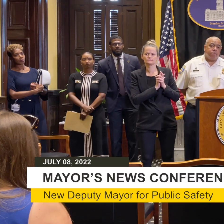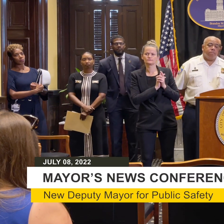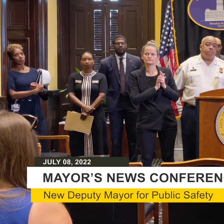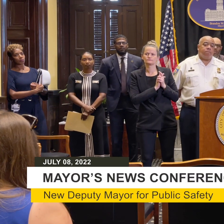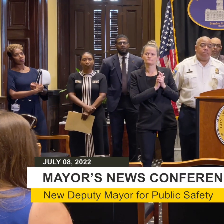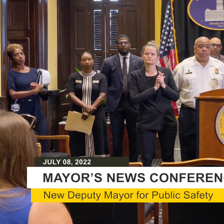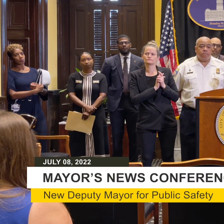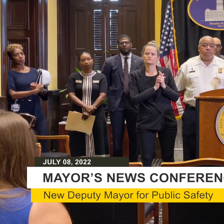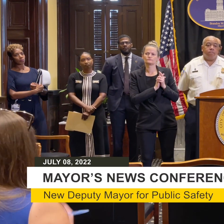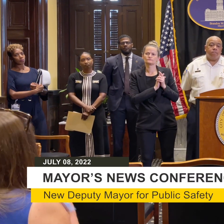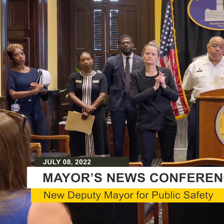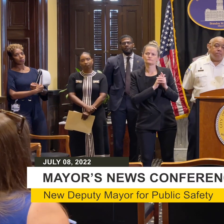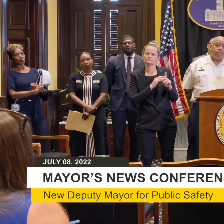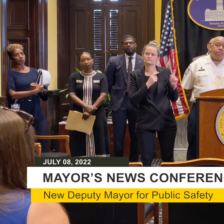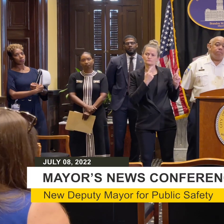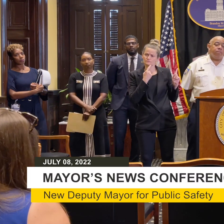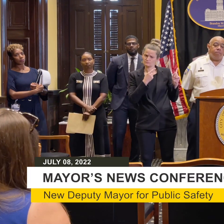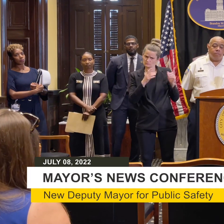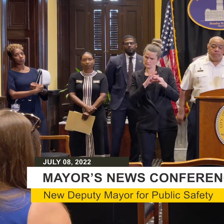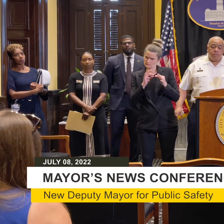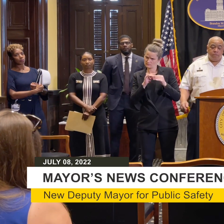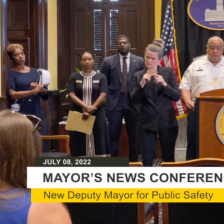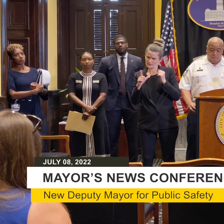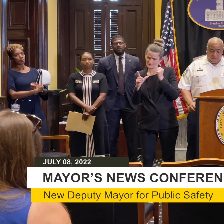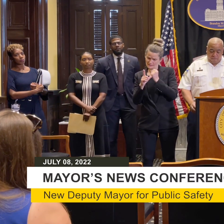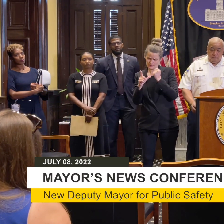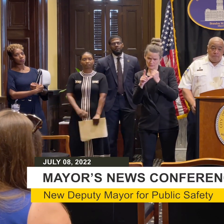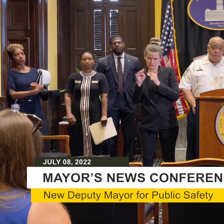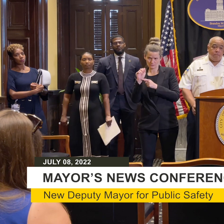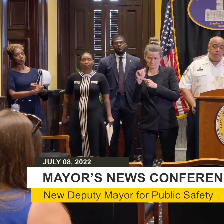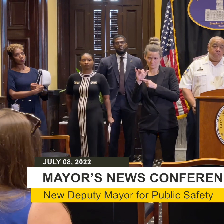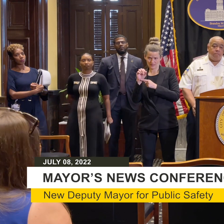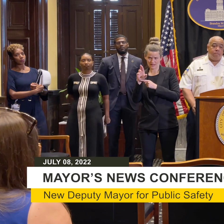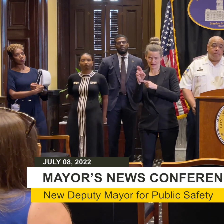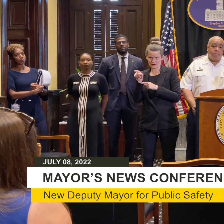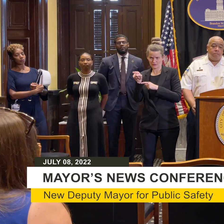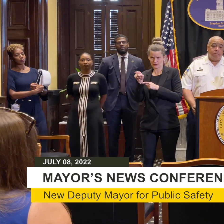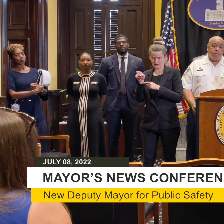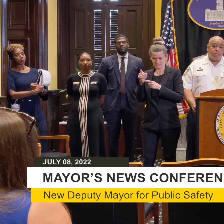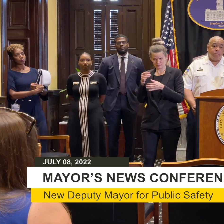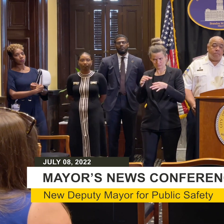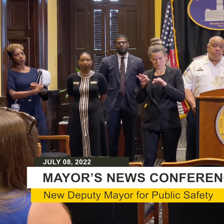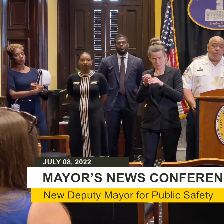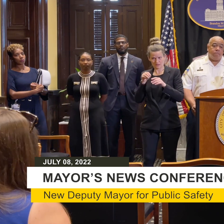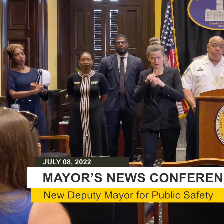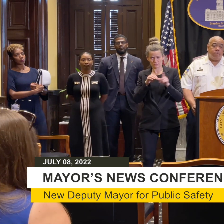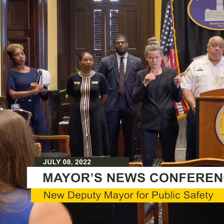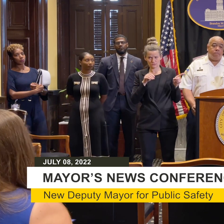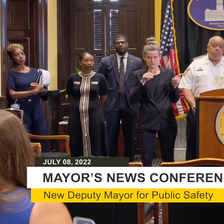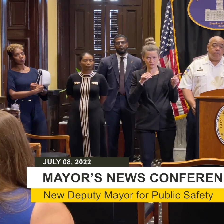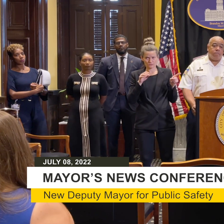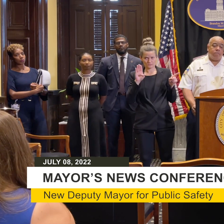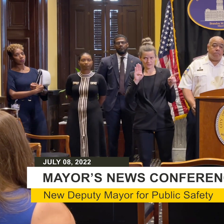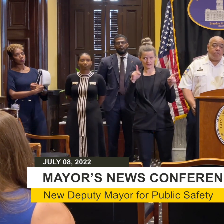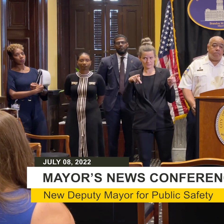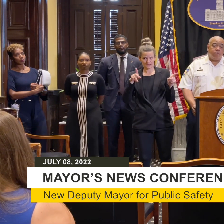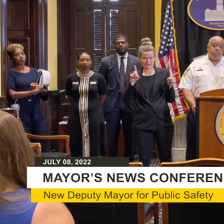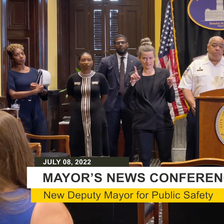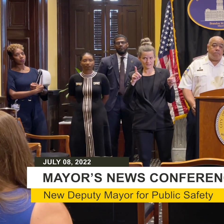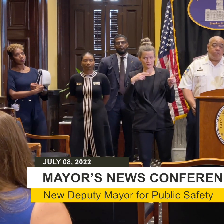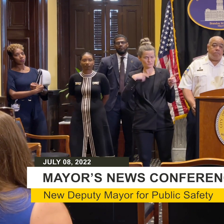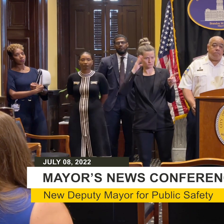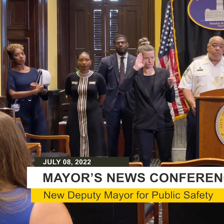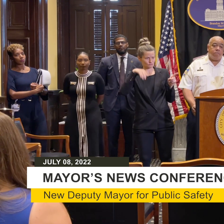critical of BPD executive command. We just heard him apologize here and give you a handshake.